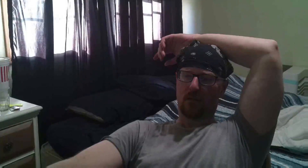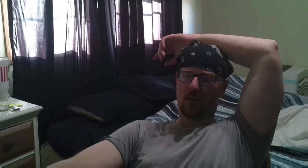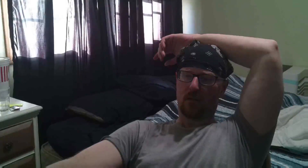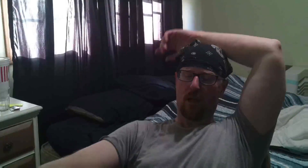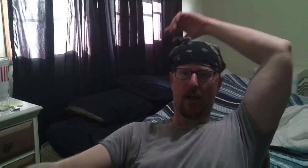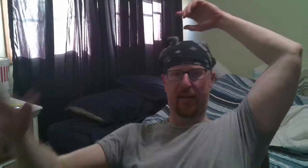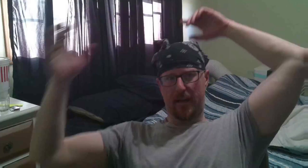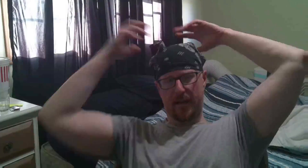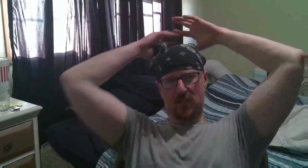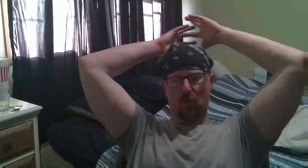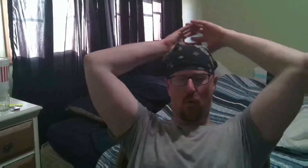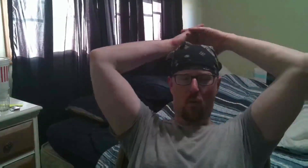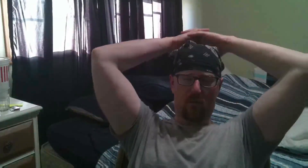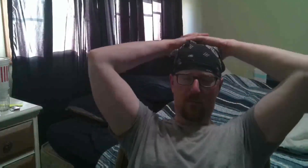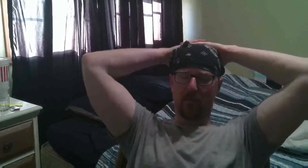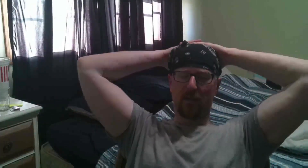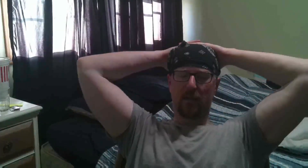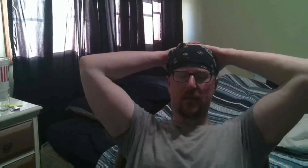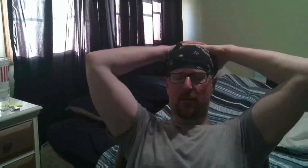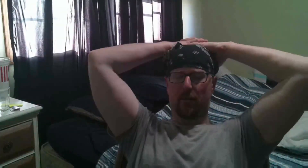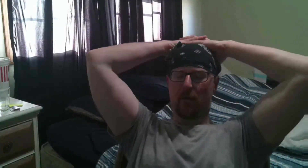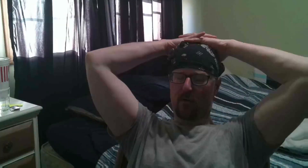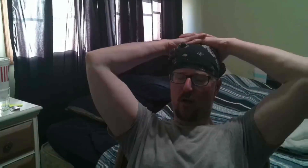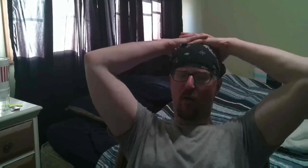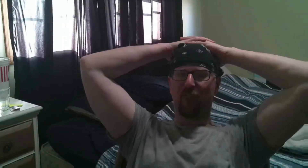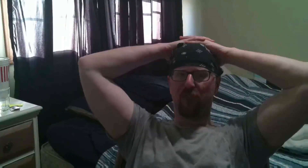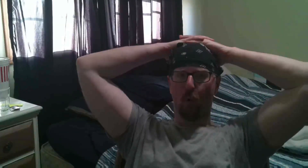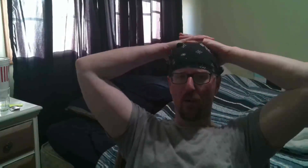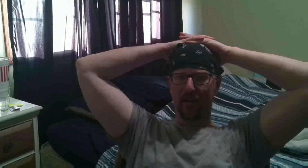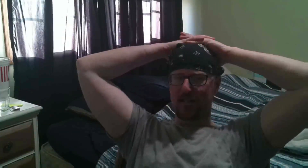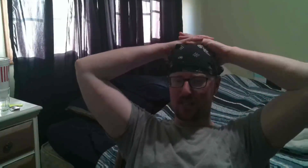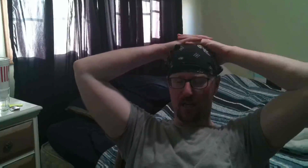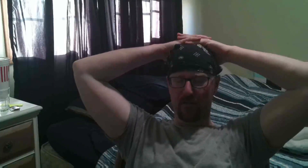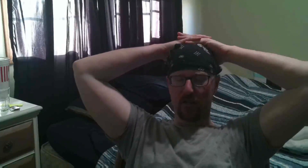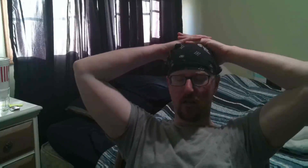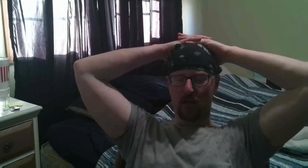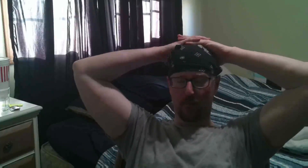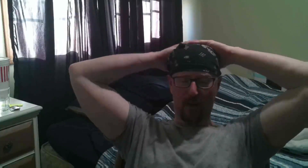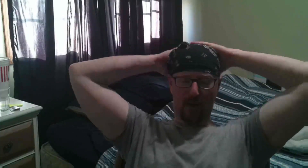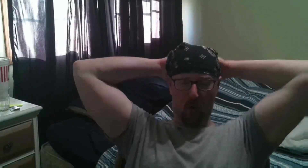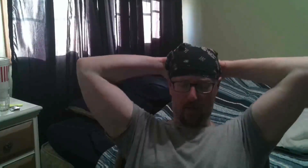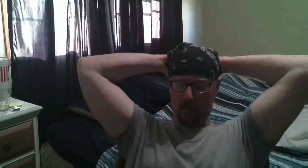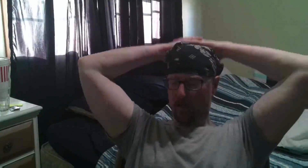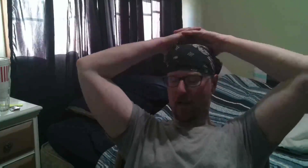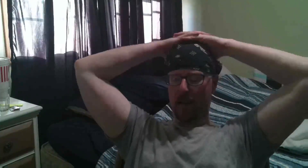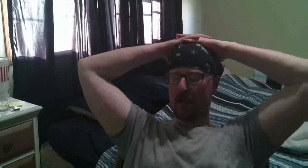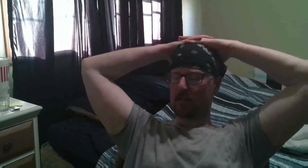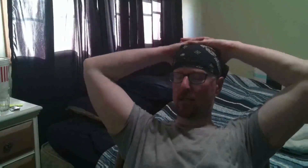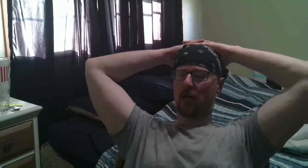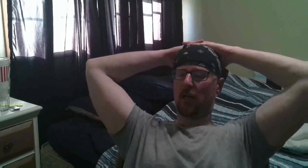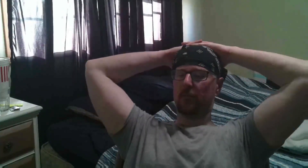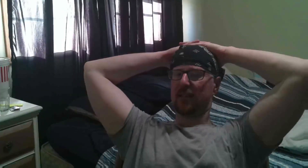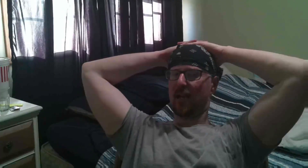hey guys welcome to PE tip number 47 from bat marketing and today